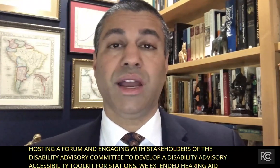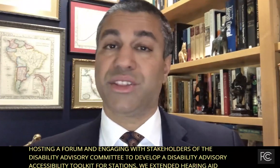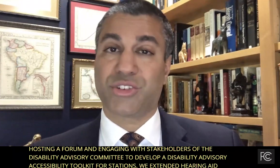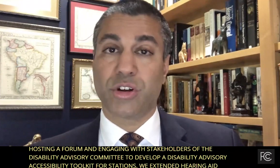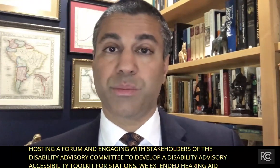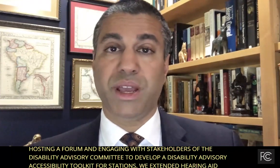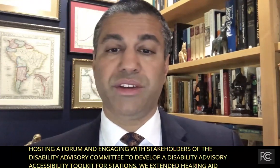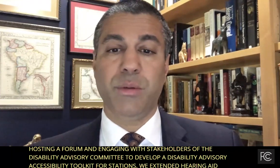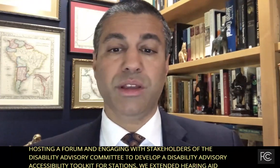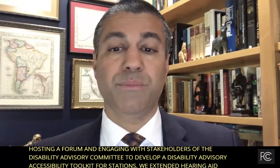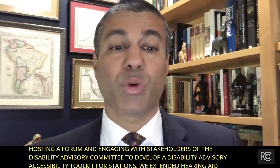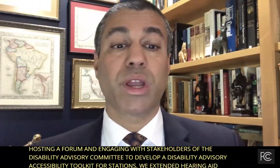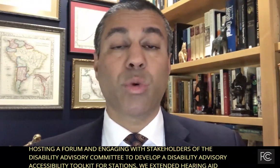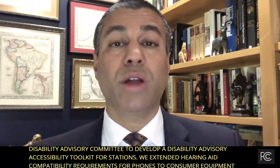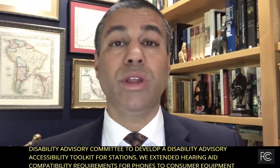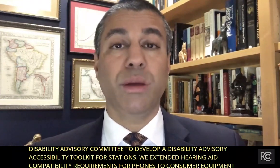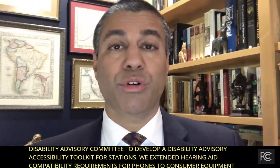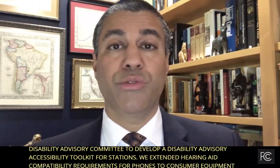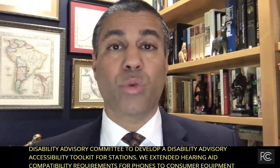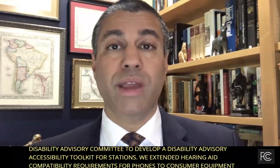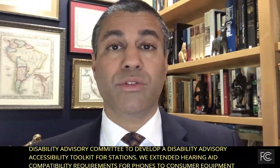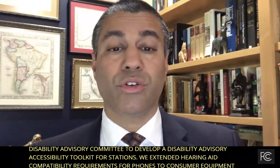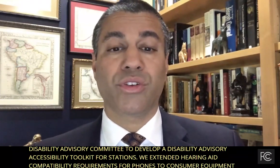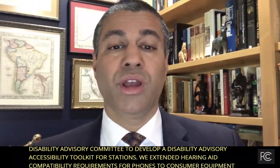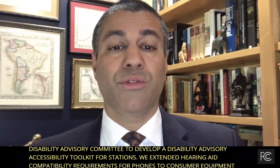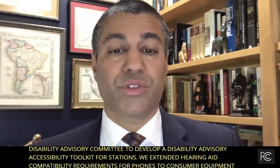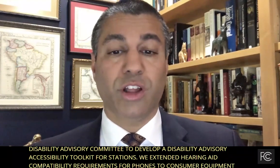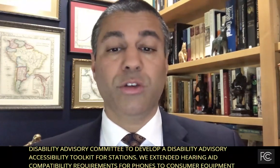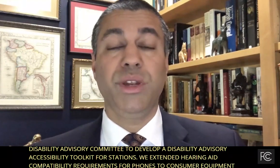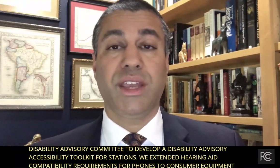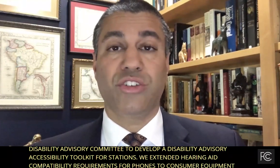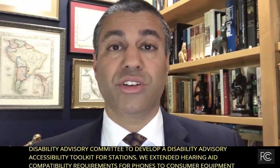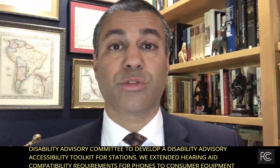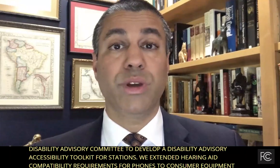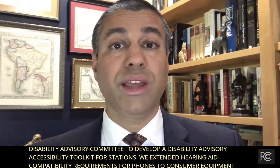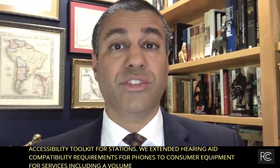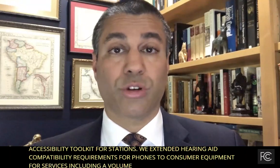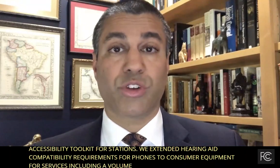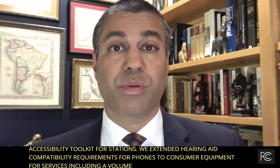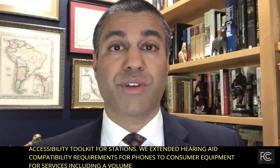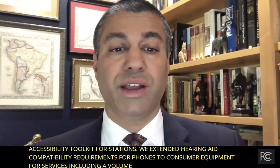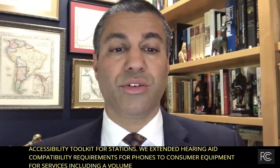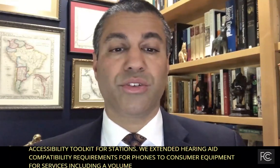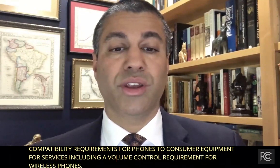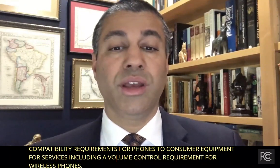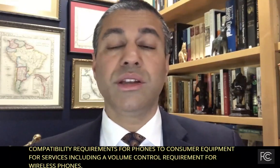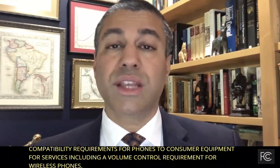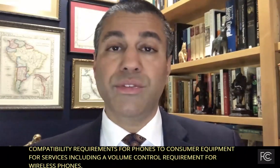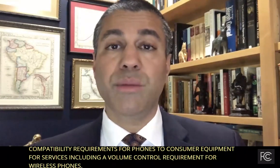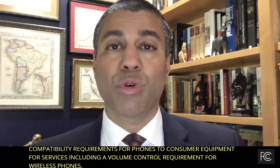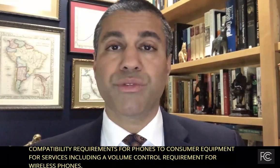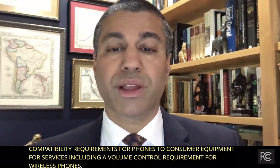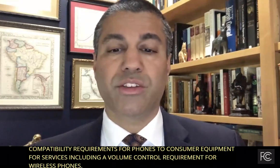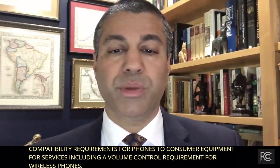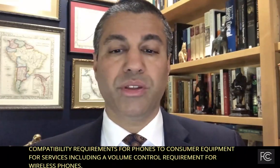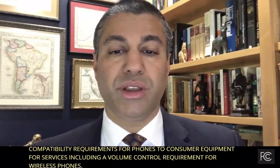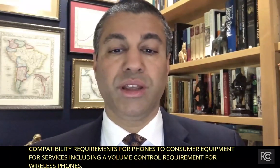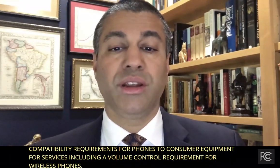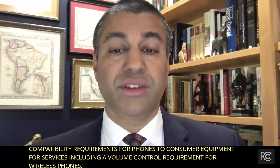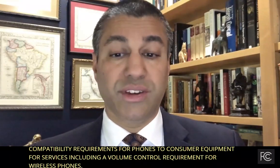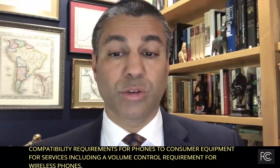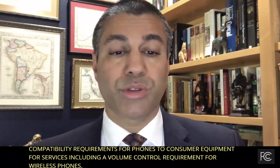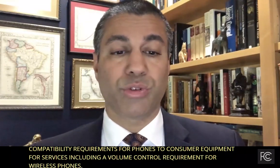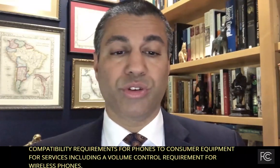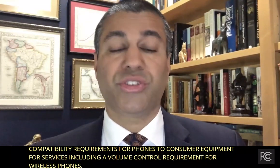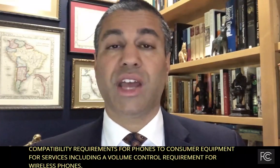At the start of the pandemic, we quickly approved waivers for telecommunications relay service providers to give them more flexibility